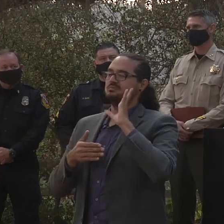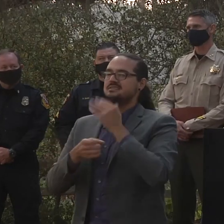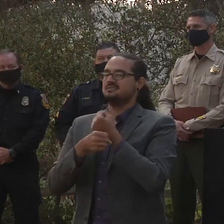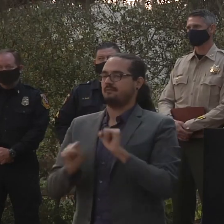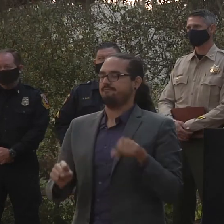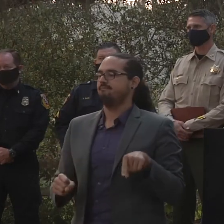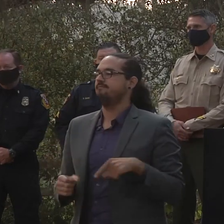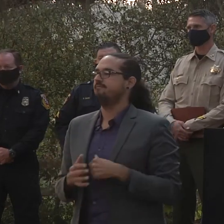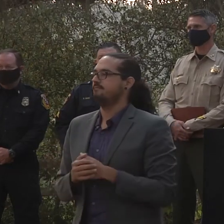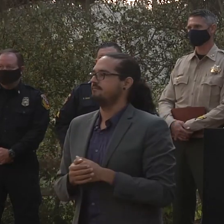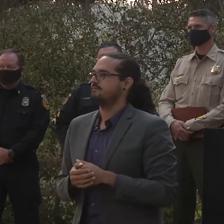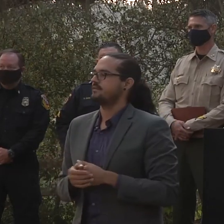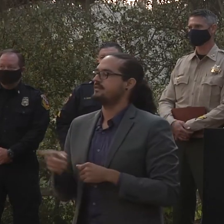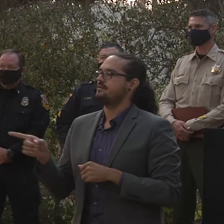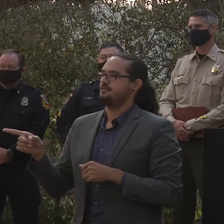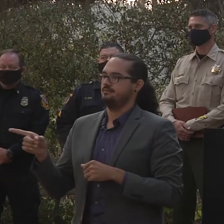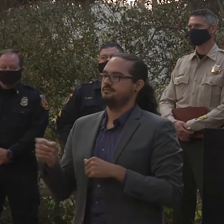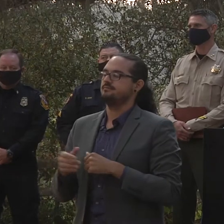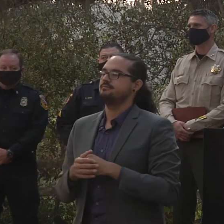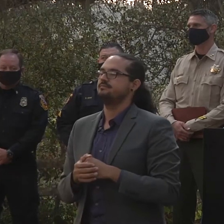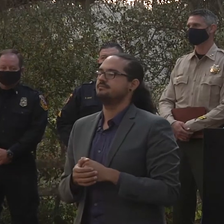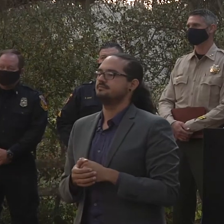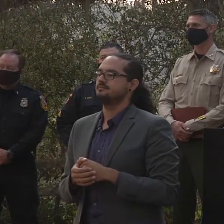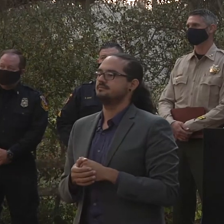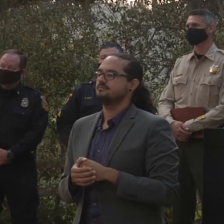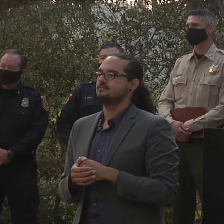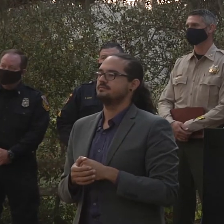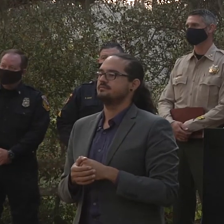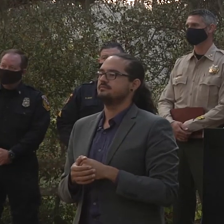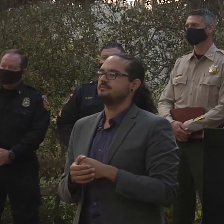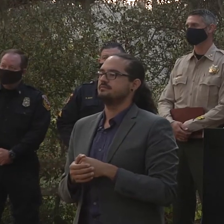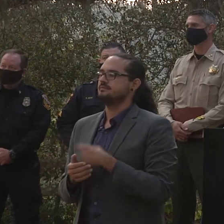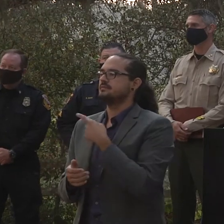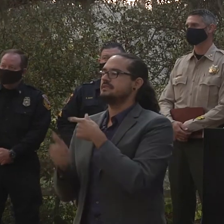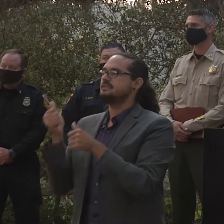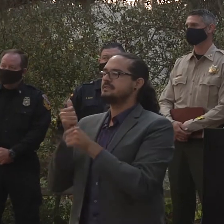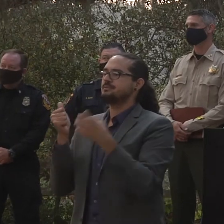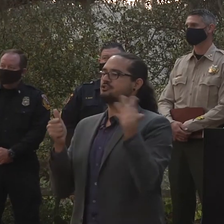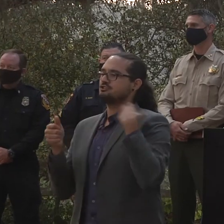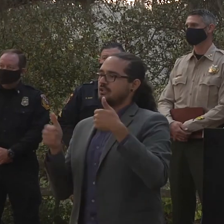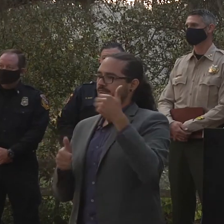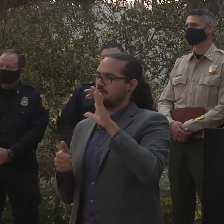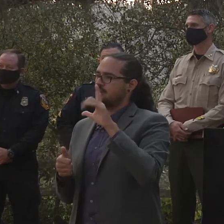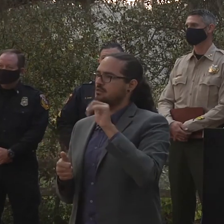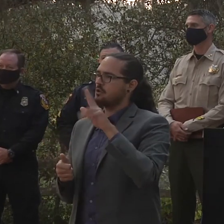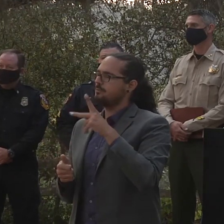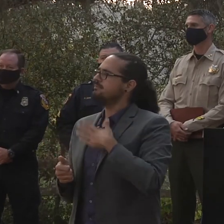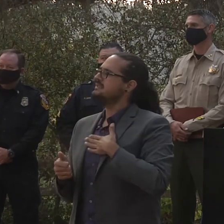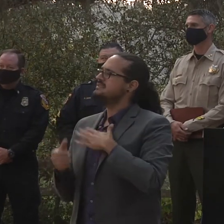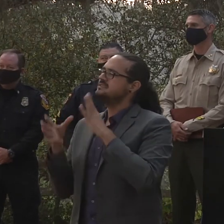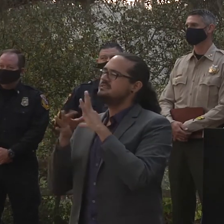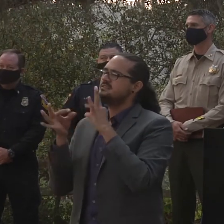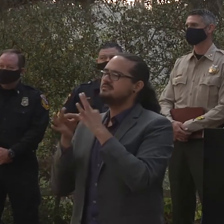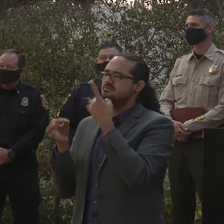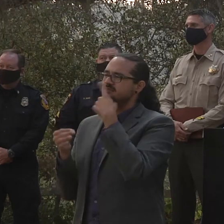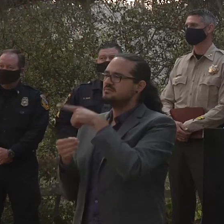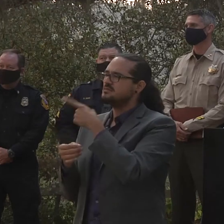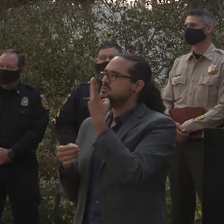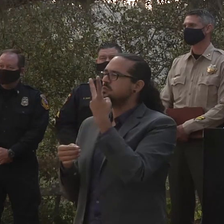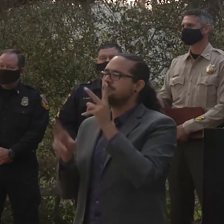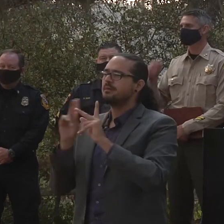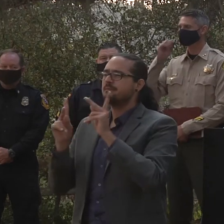yeah question for deputy Clark um could you provide more information in terms of the two people you found what you found down